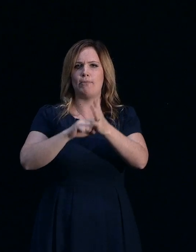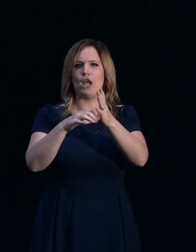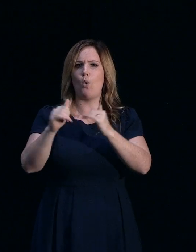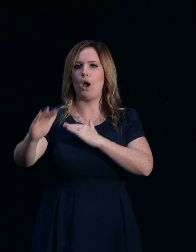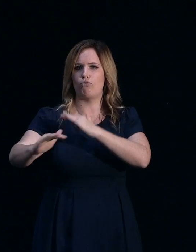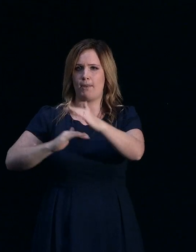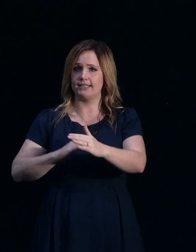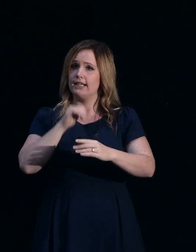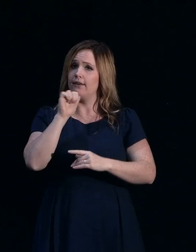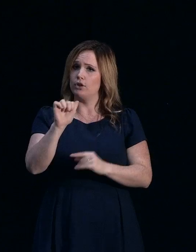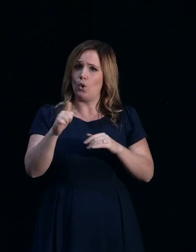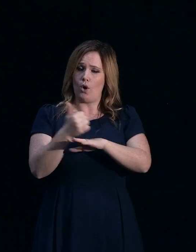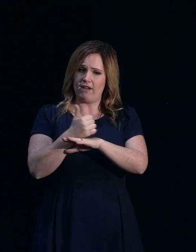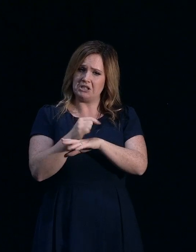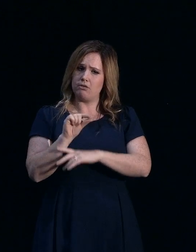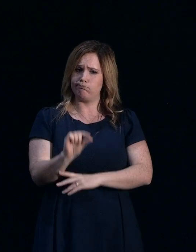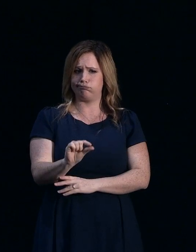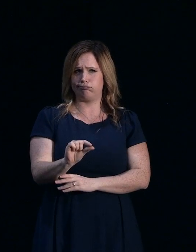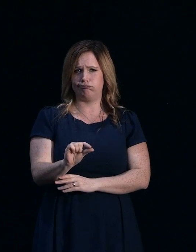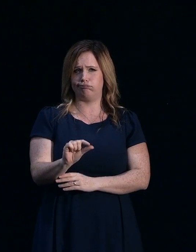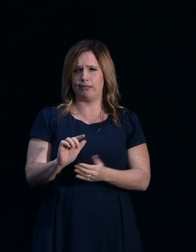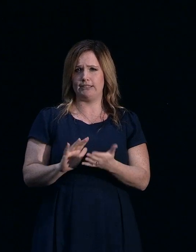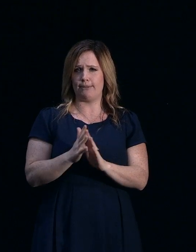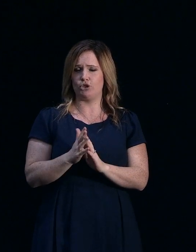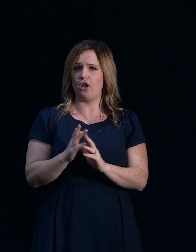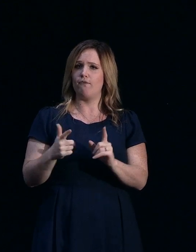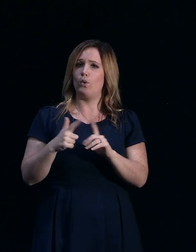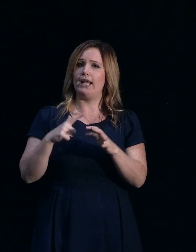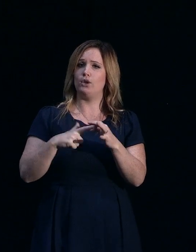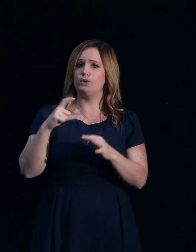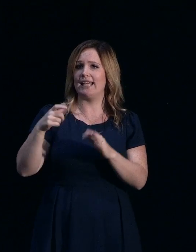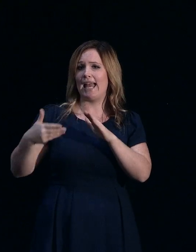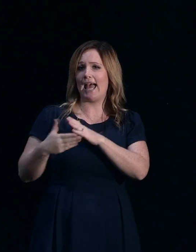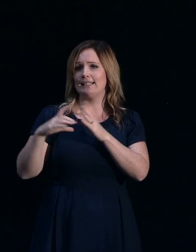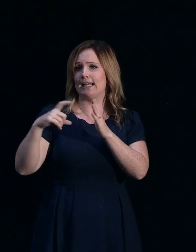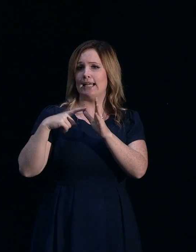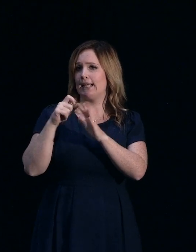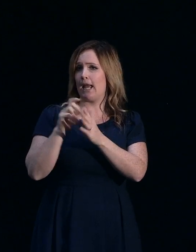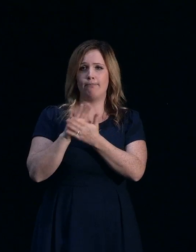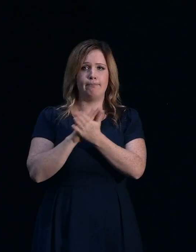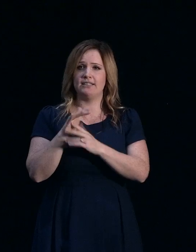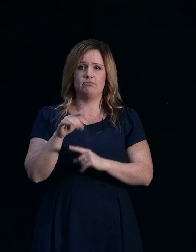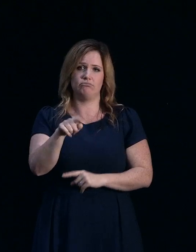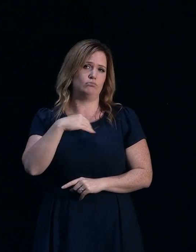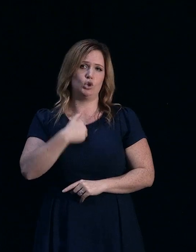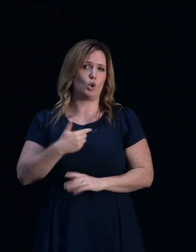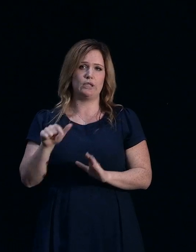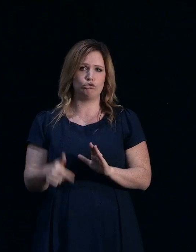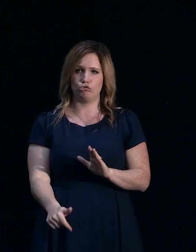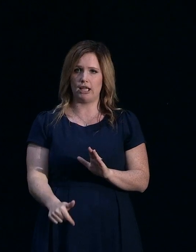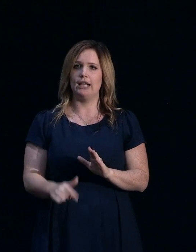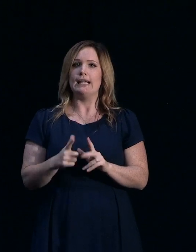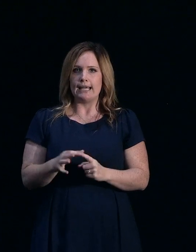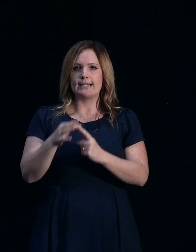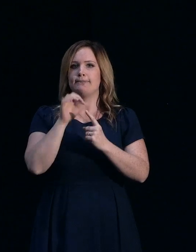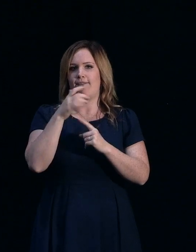got relatively superficial damage, particularly for an EQC under cap, you would not need drilling at all, unless